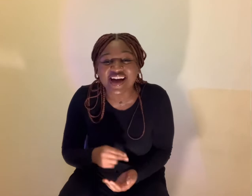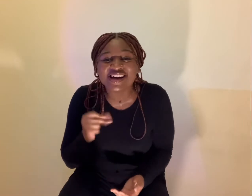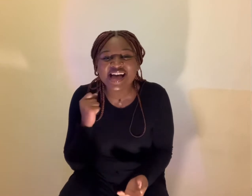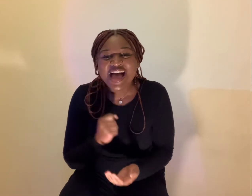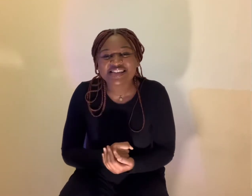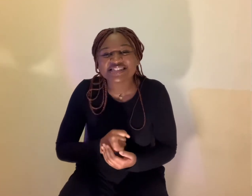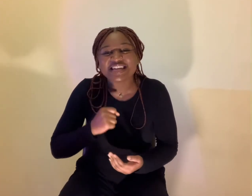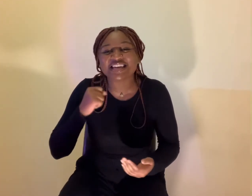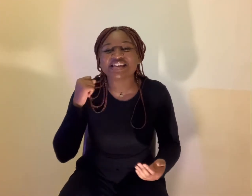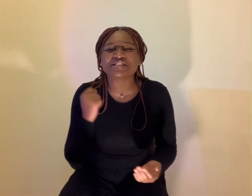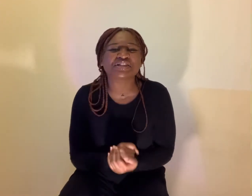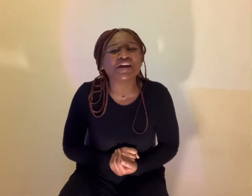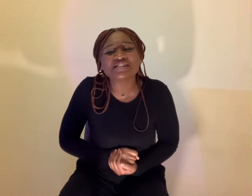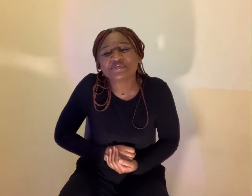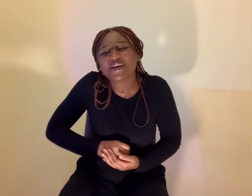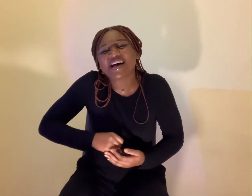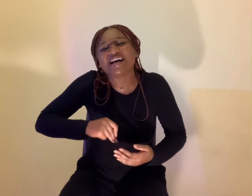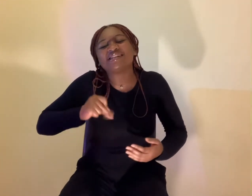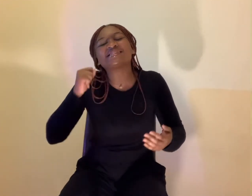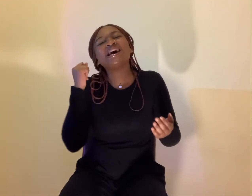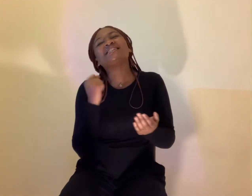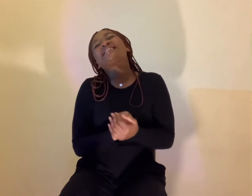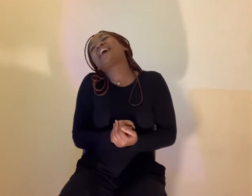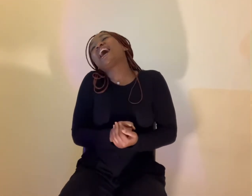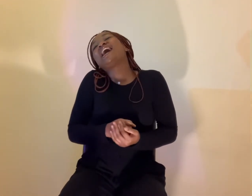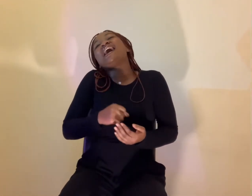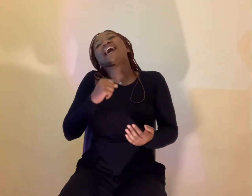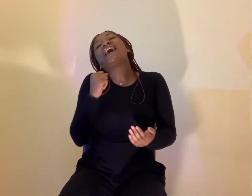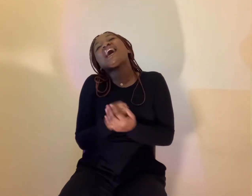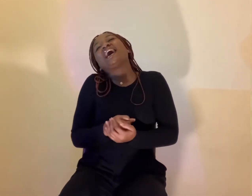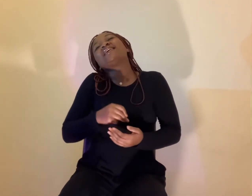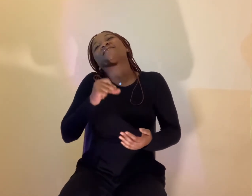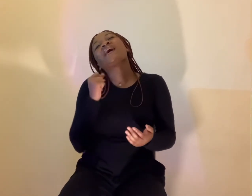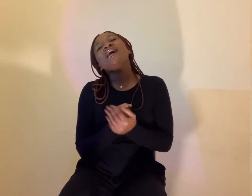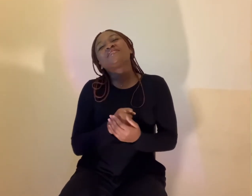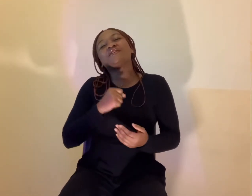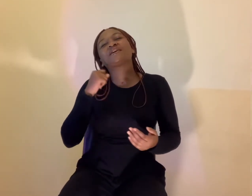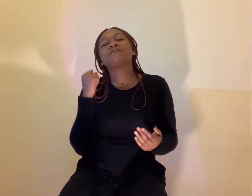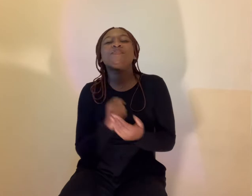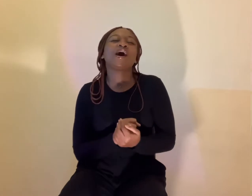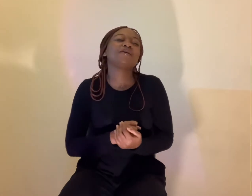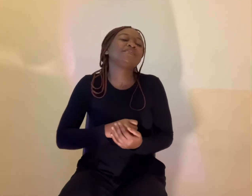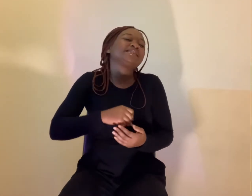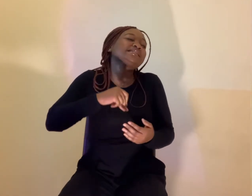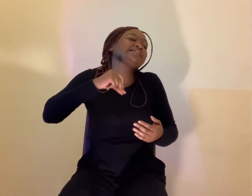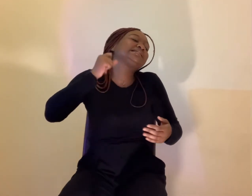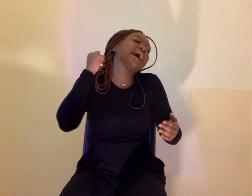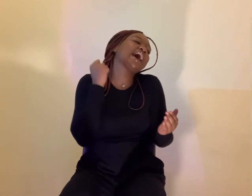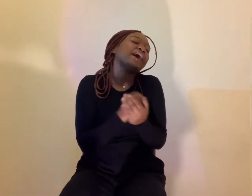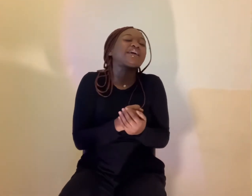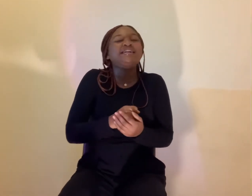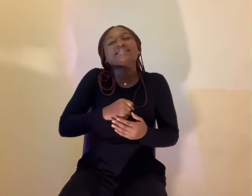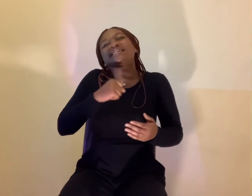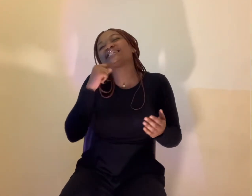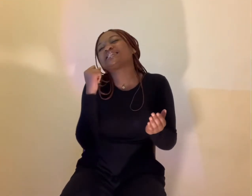and she can hear church bells chime the compartment is air conditioned